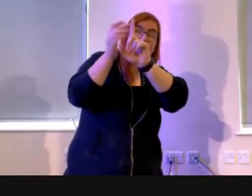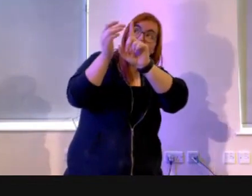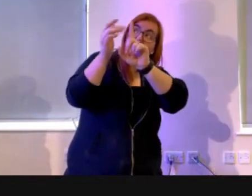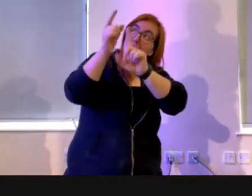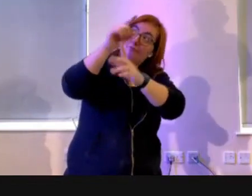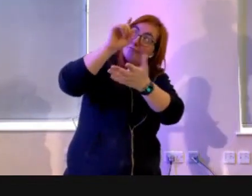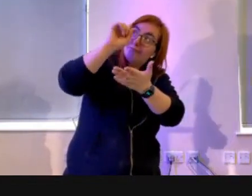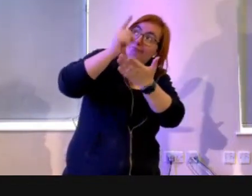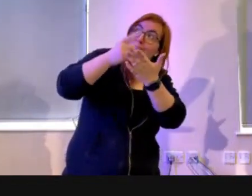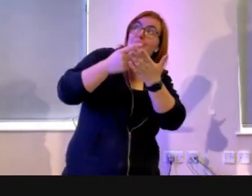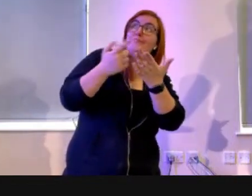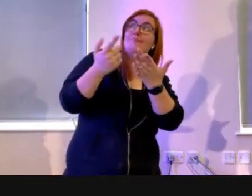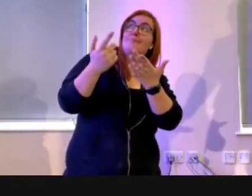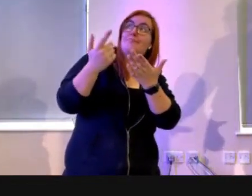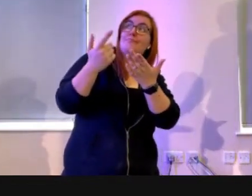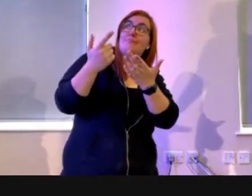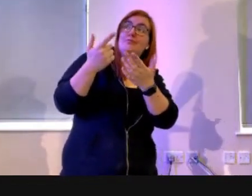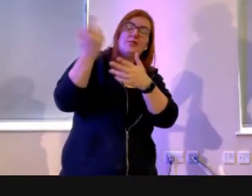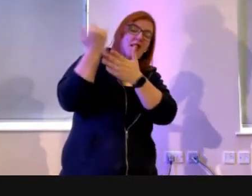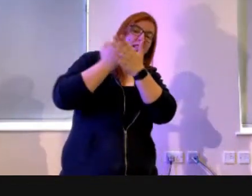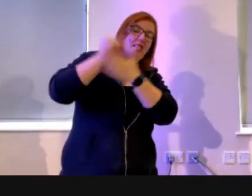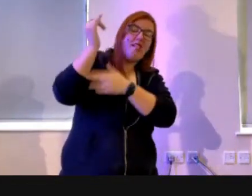go against God.